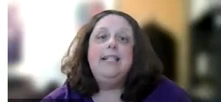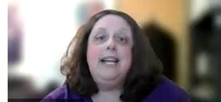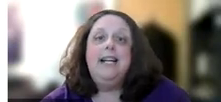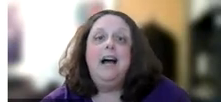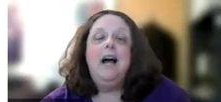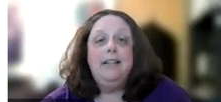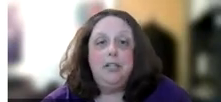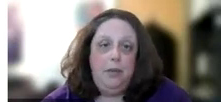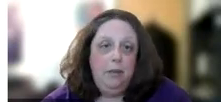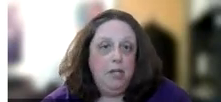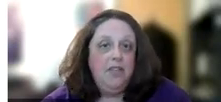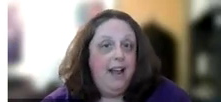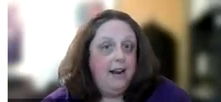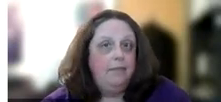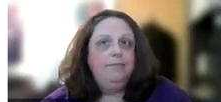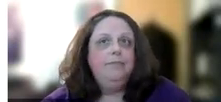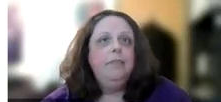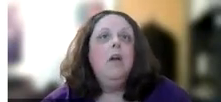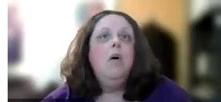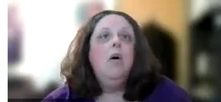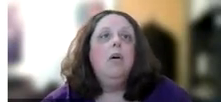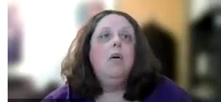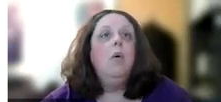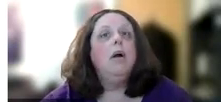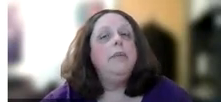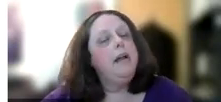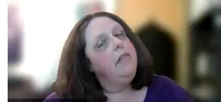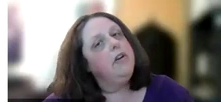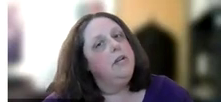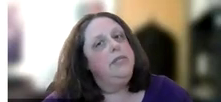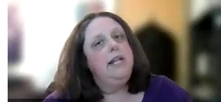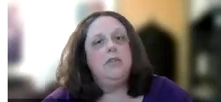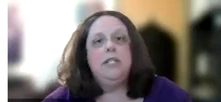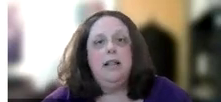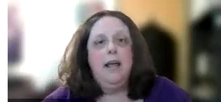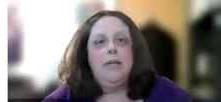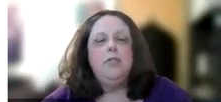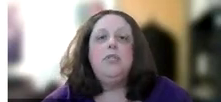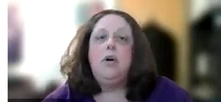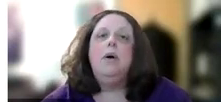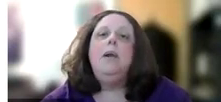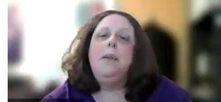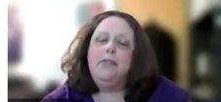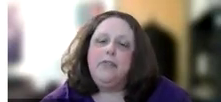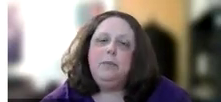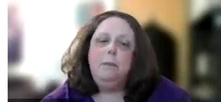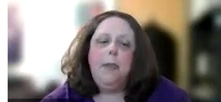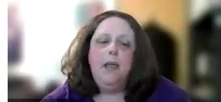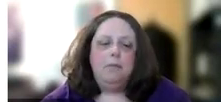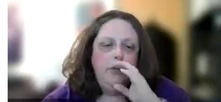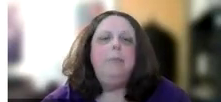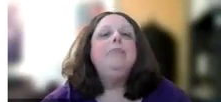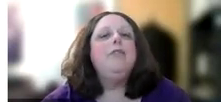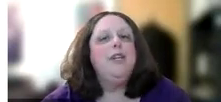and in English speaking parts of Canada. Or another country's natural sign language. So the French,